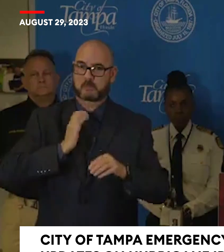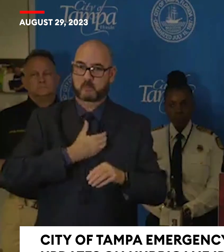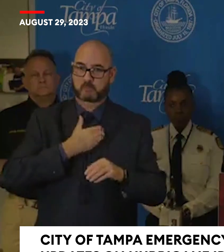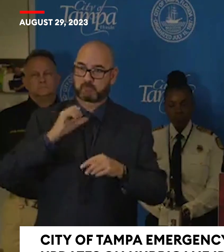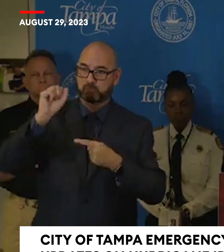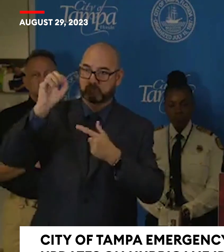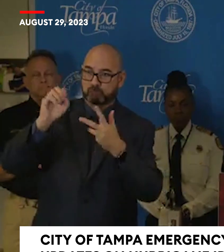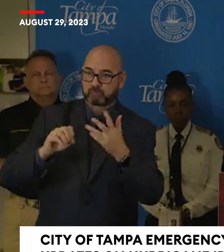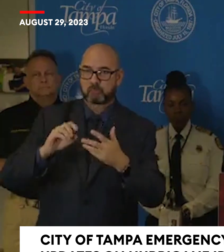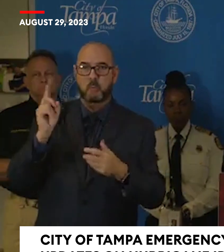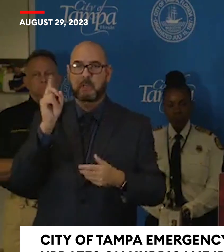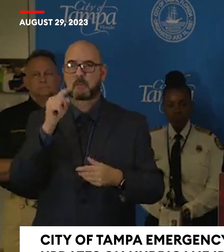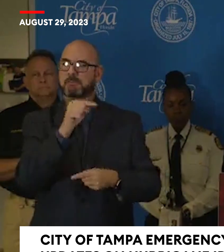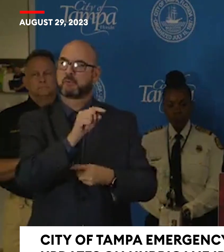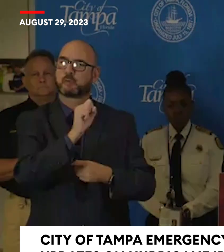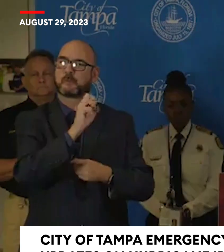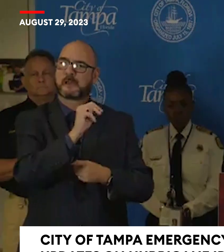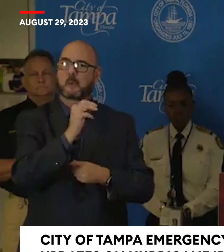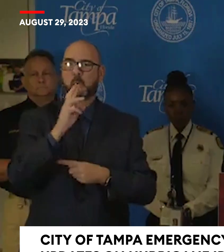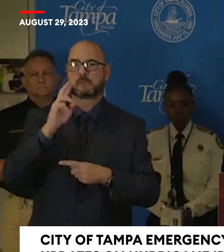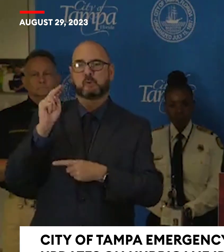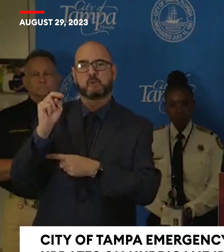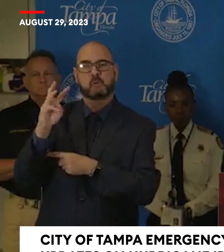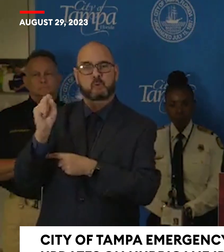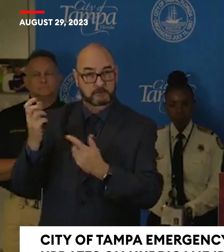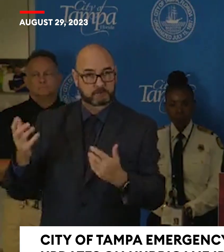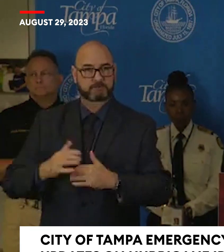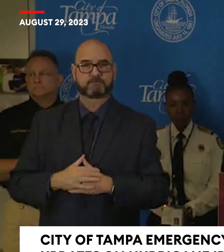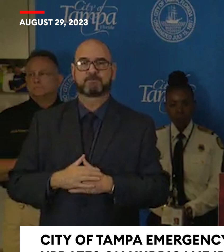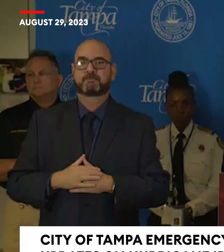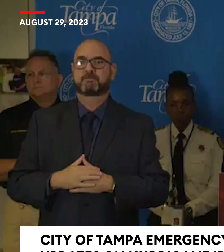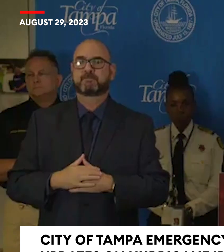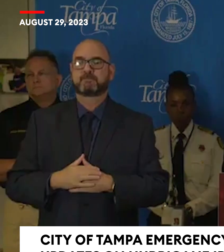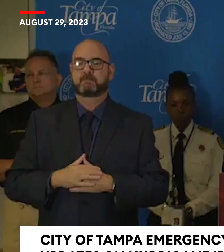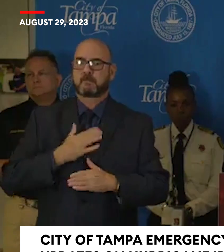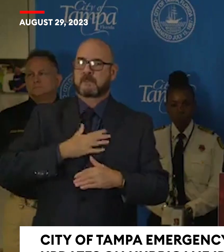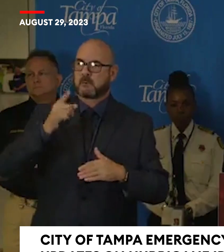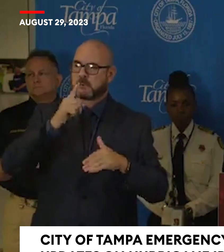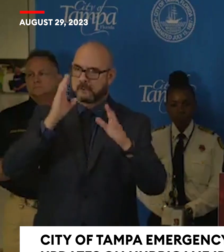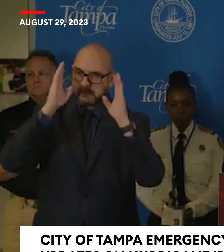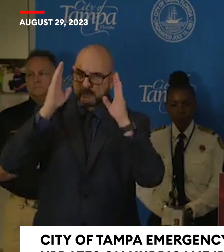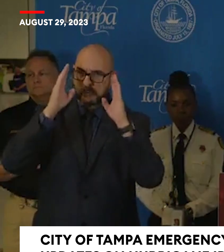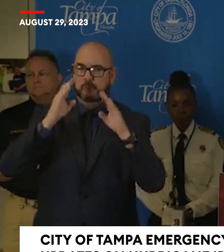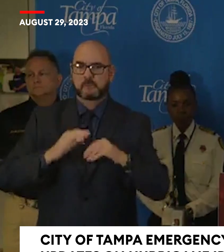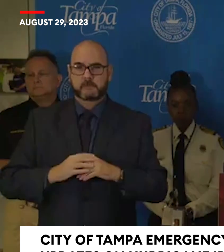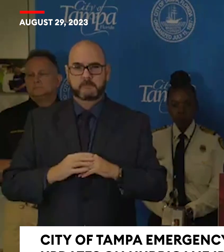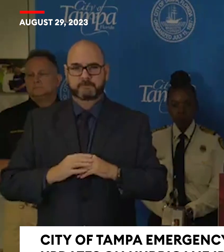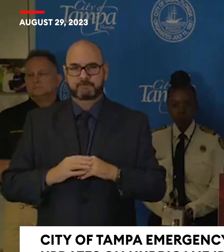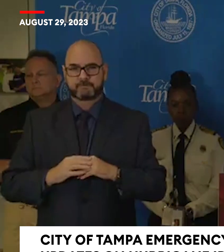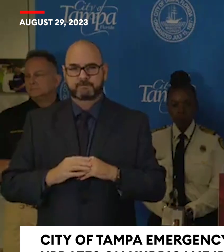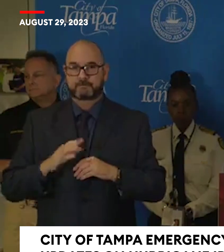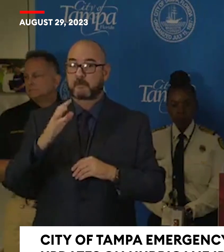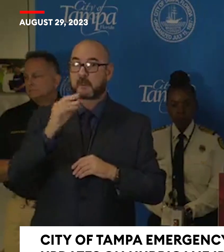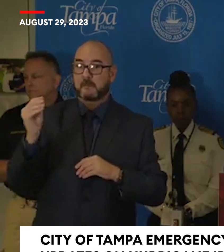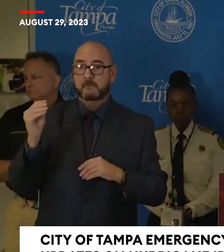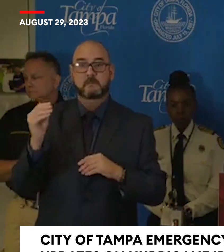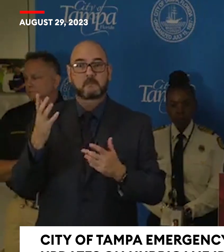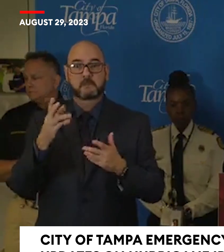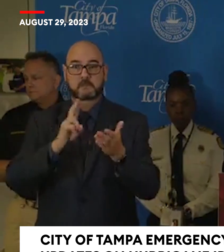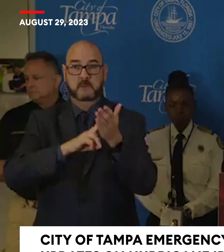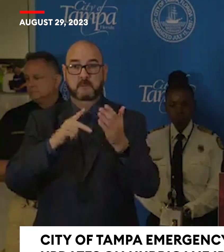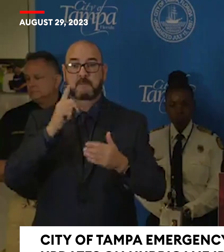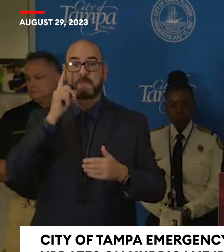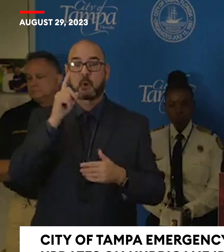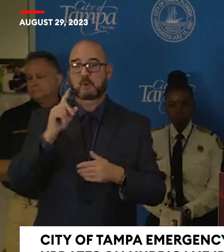sign up for our alert Tampa, and listen to the local news outlets for updates on the storm's progress. The